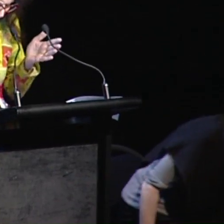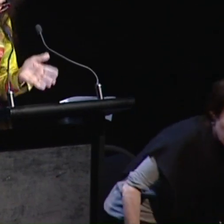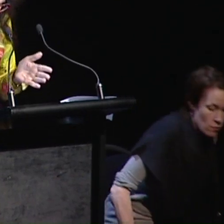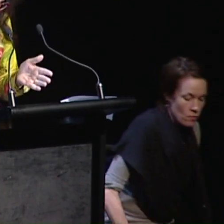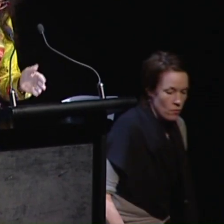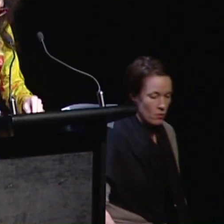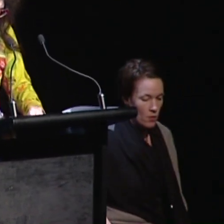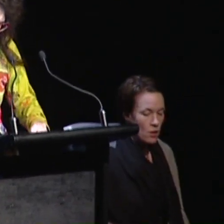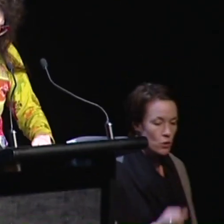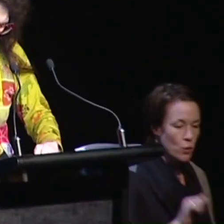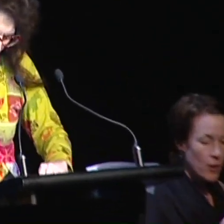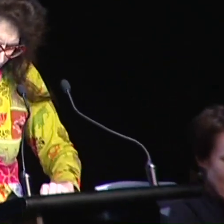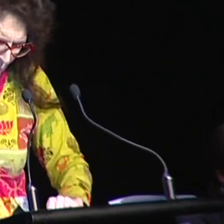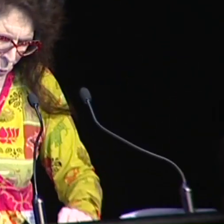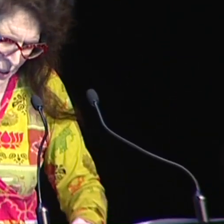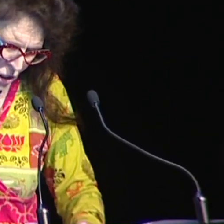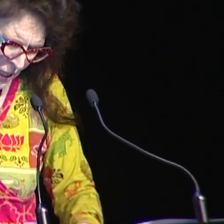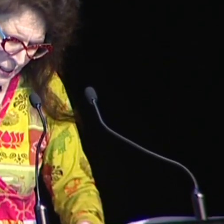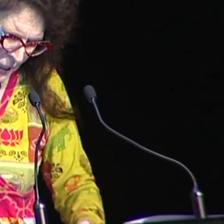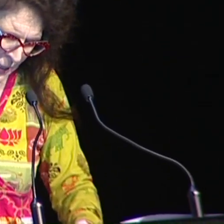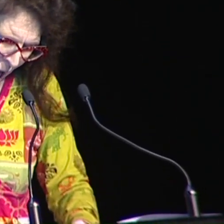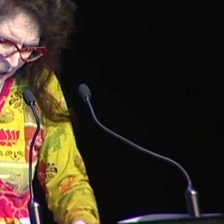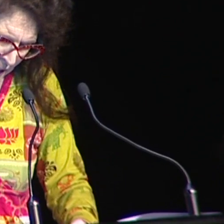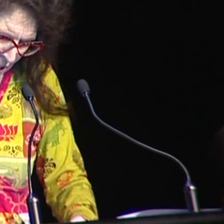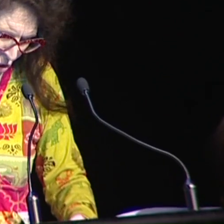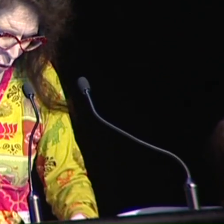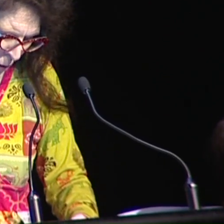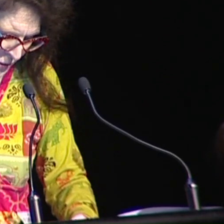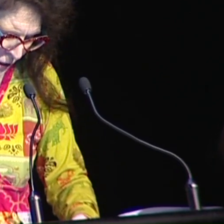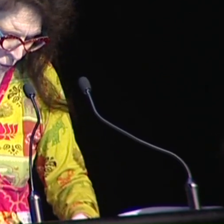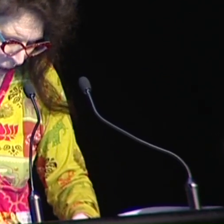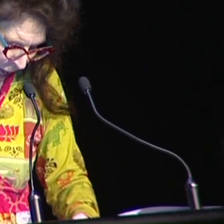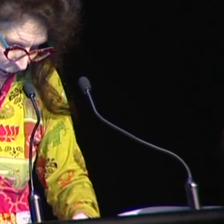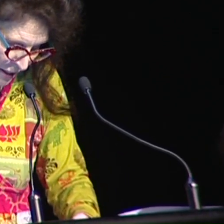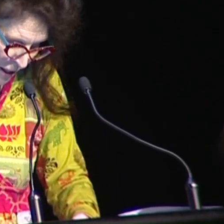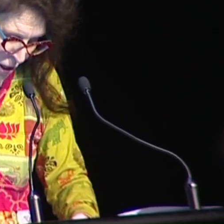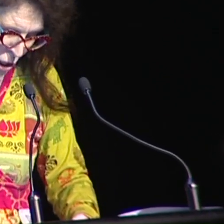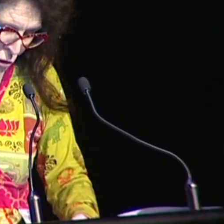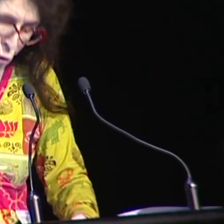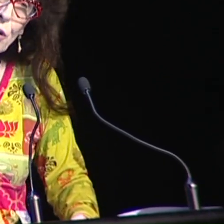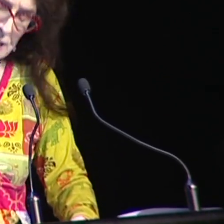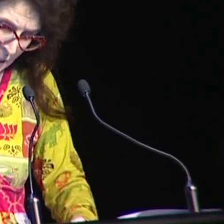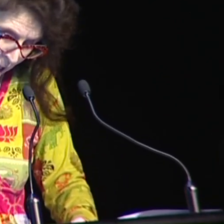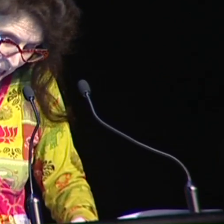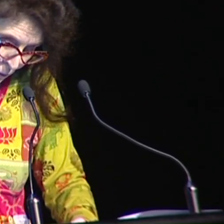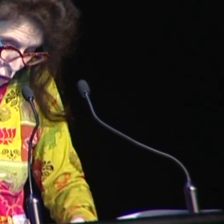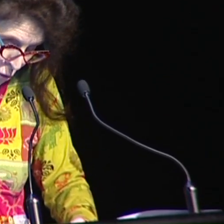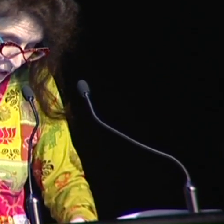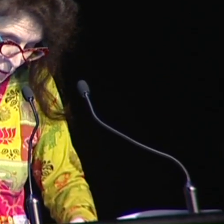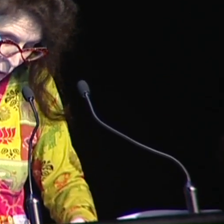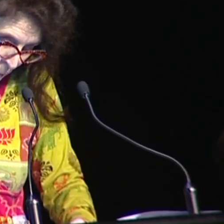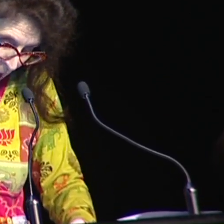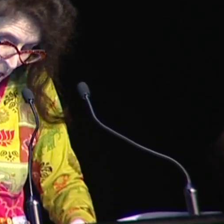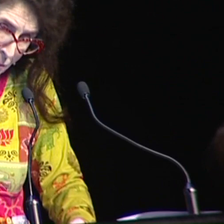unless they are underpinned by what I would suggest is unconditional positive regard stories like that of